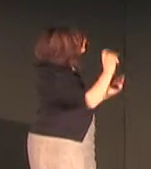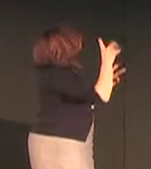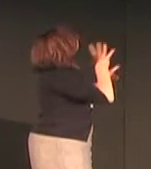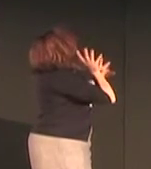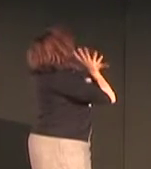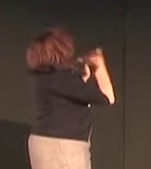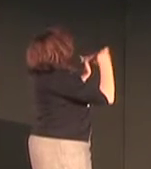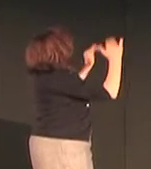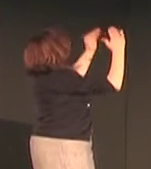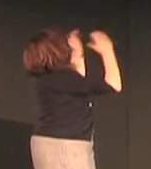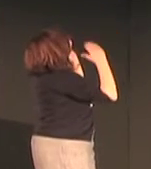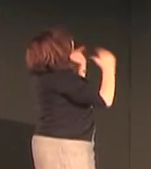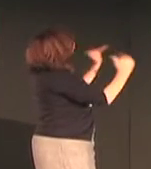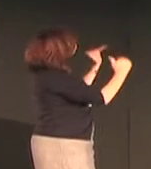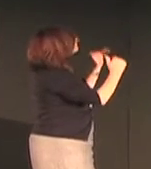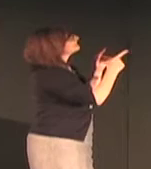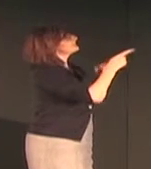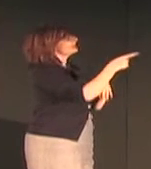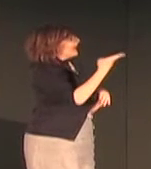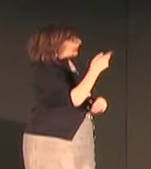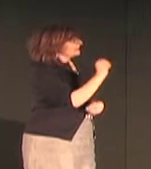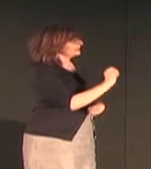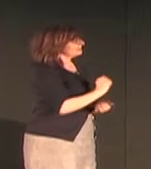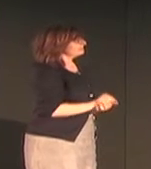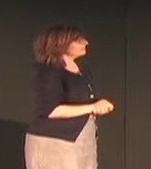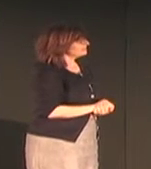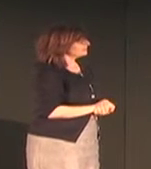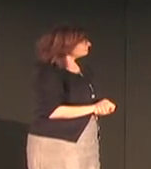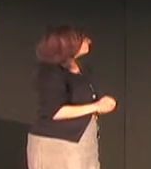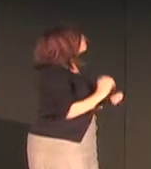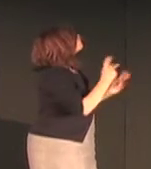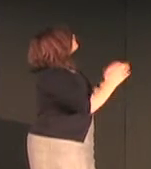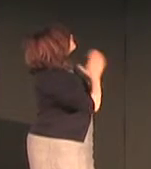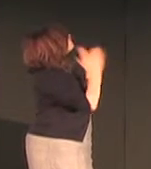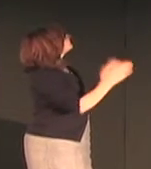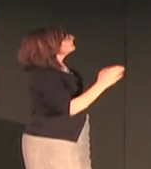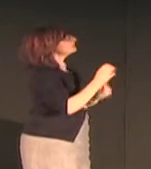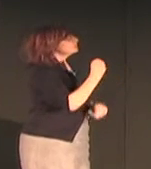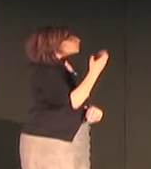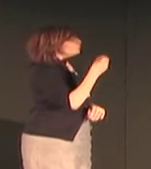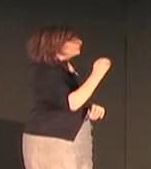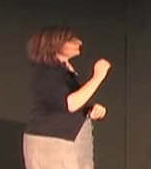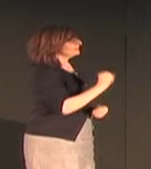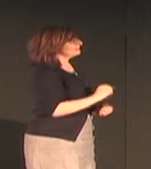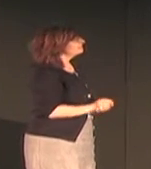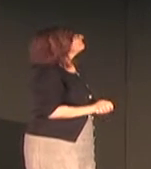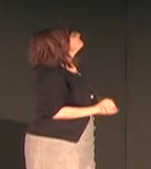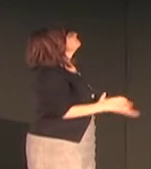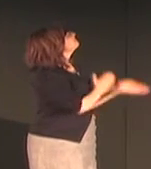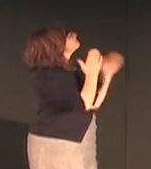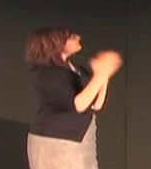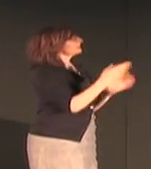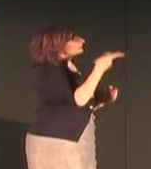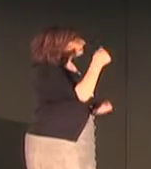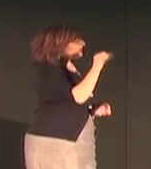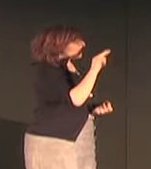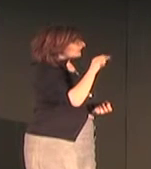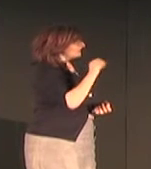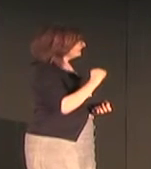okay great next category hat shoes pants